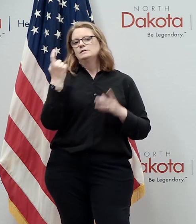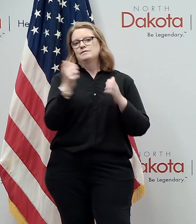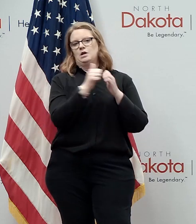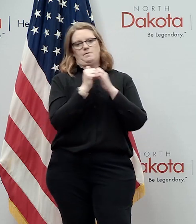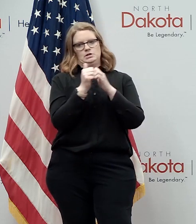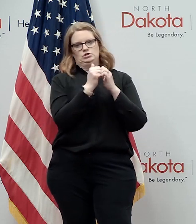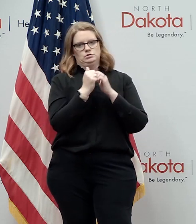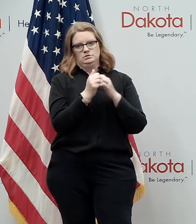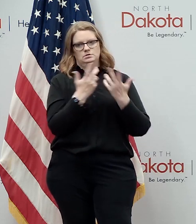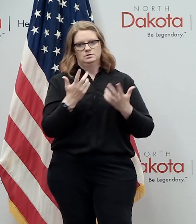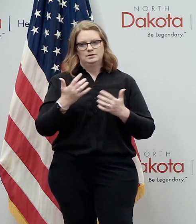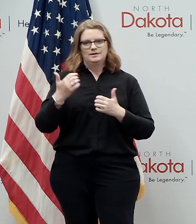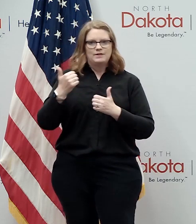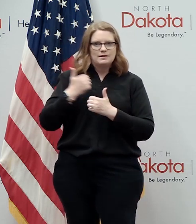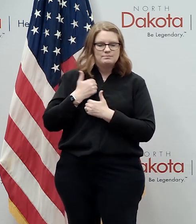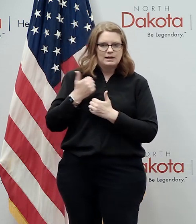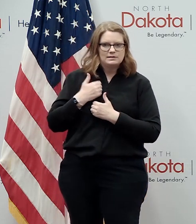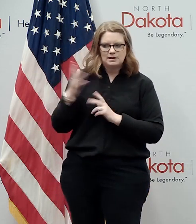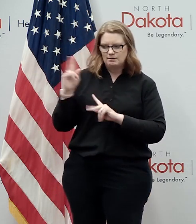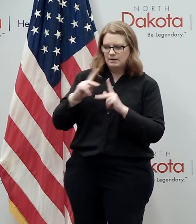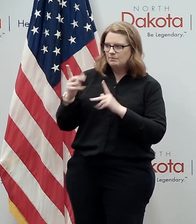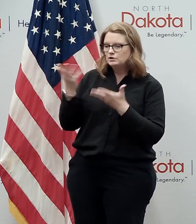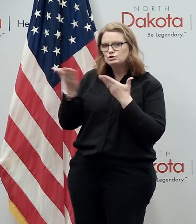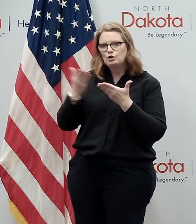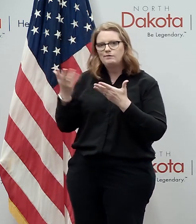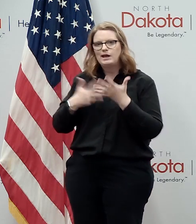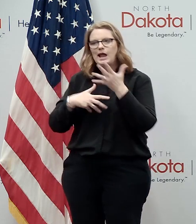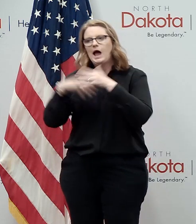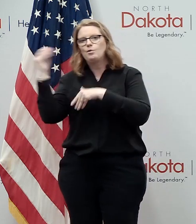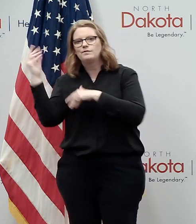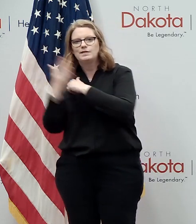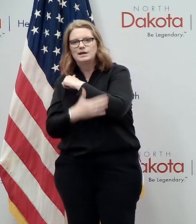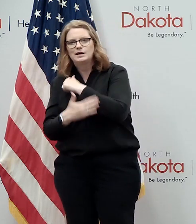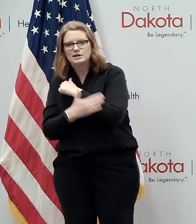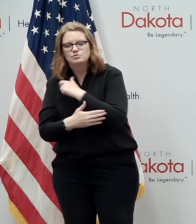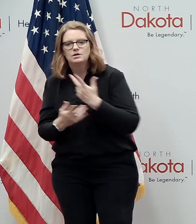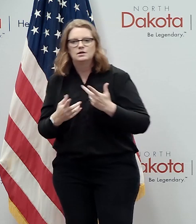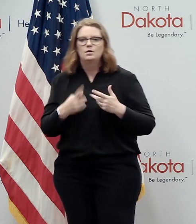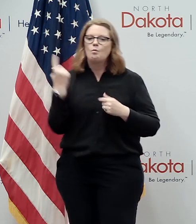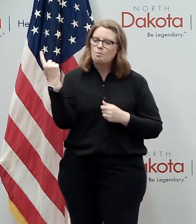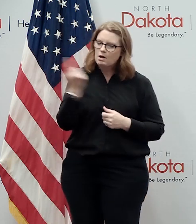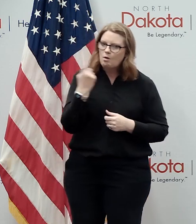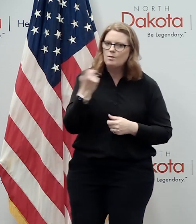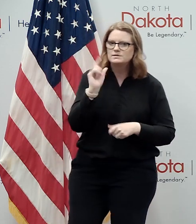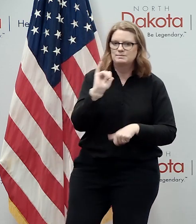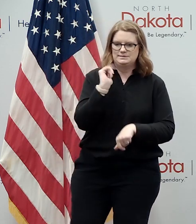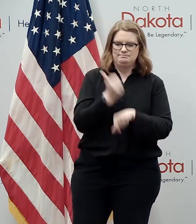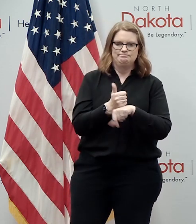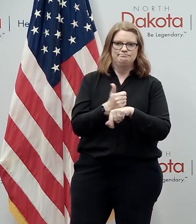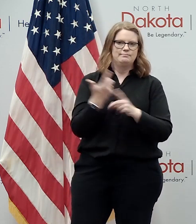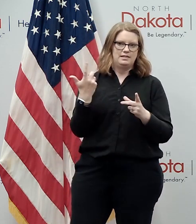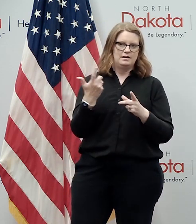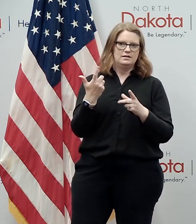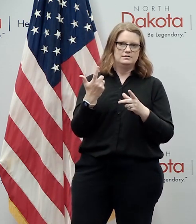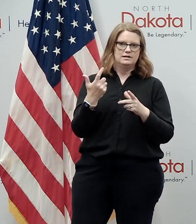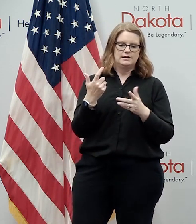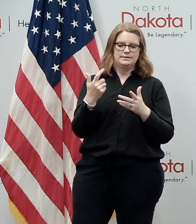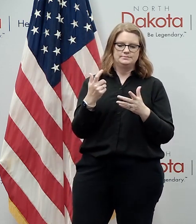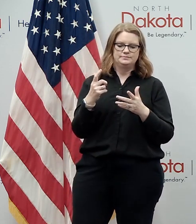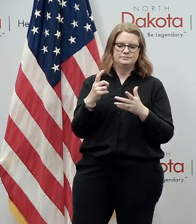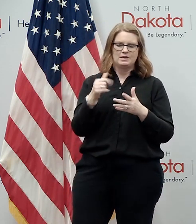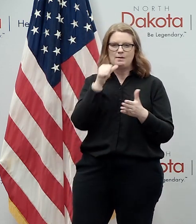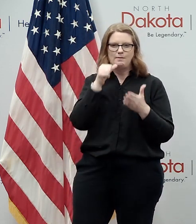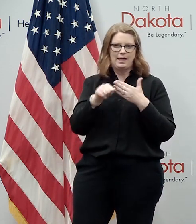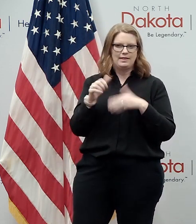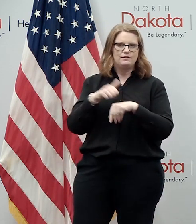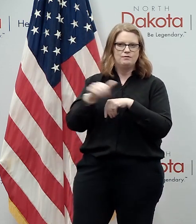we got military people serving overseas we need to have absentee ballot process and basically we just greatly expanded the absentee ballot process here